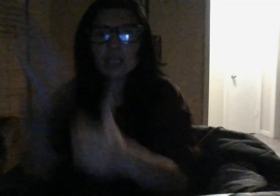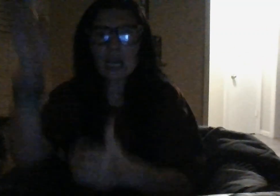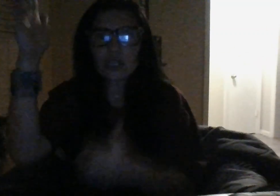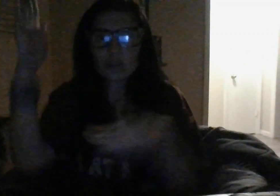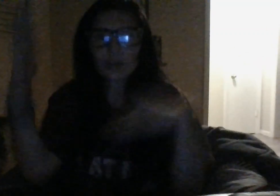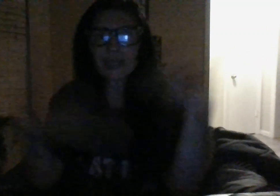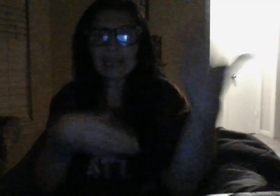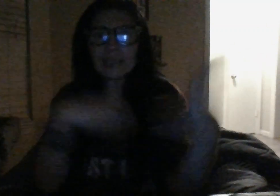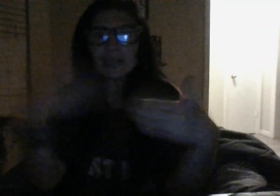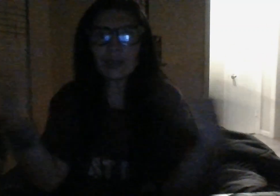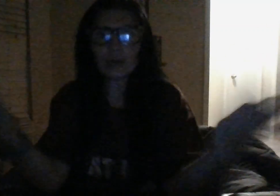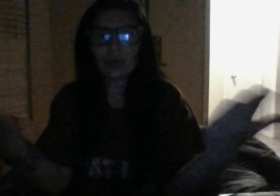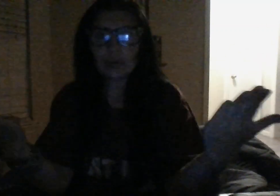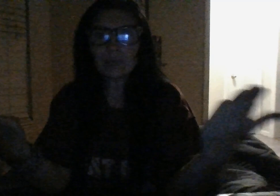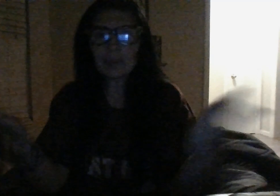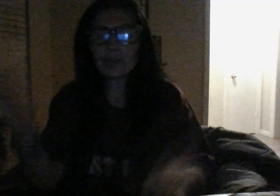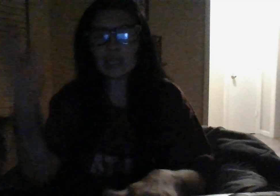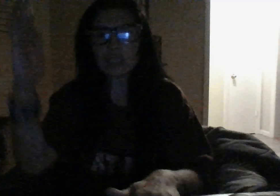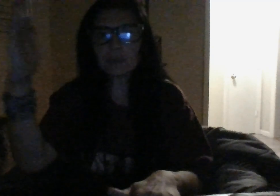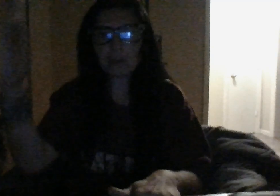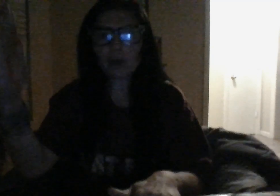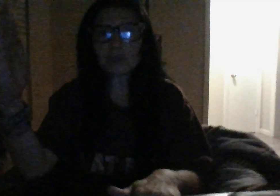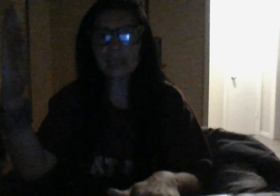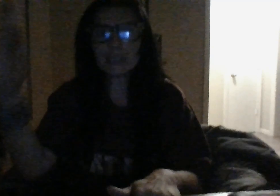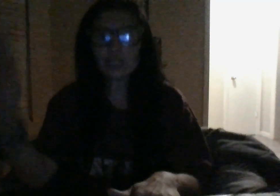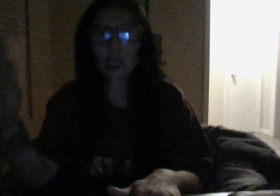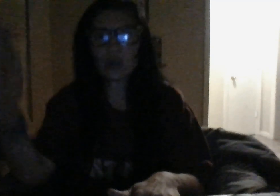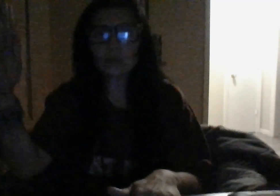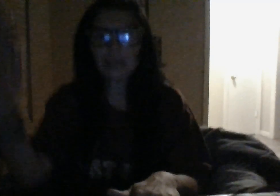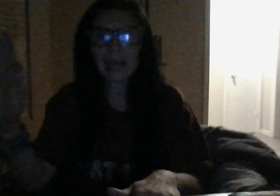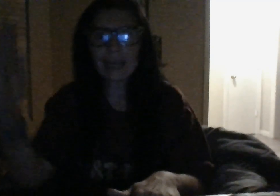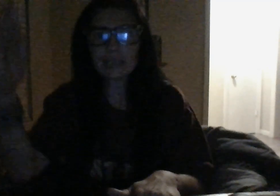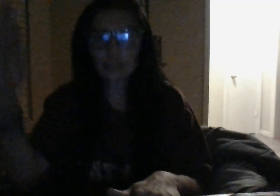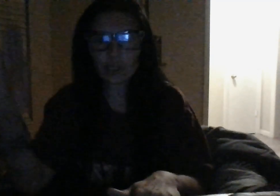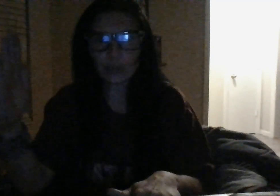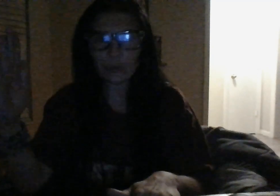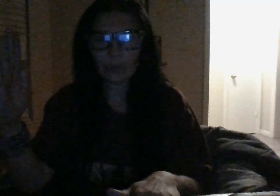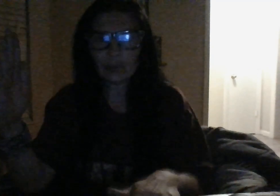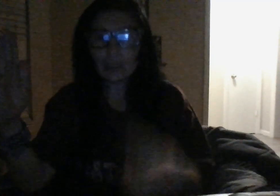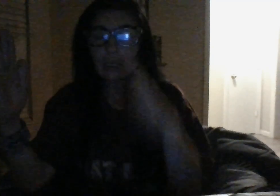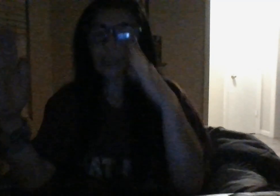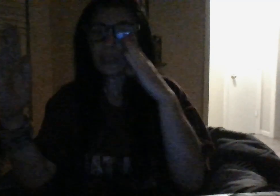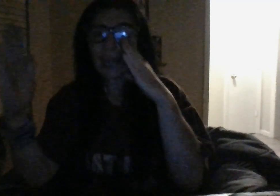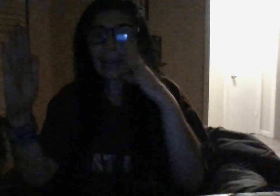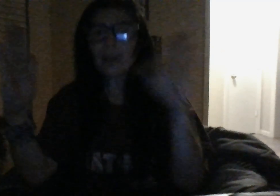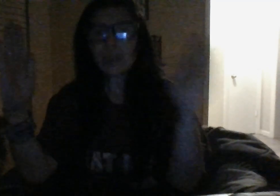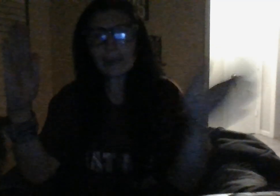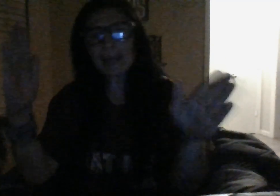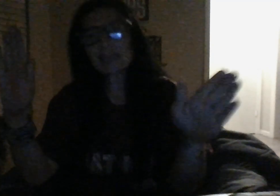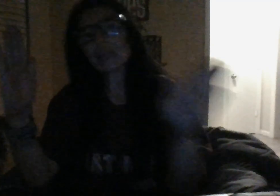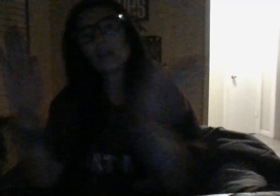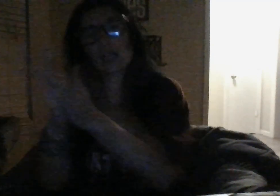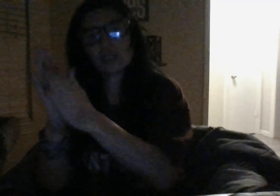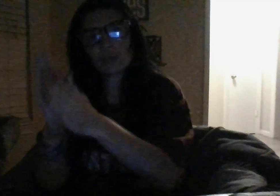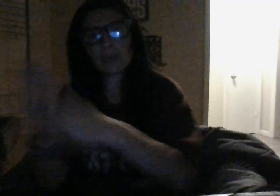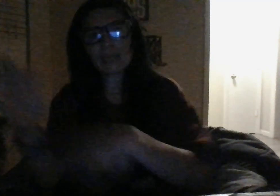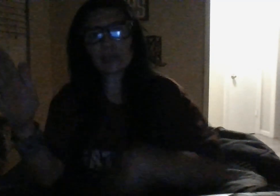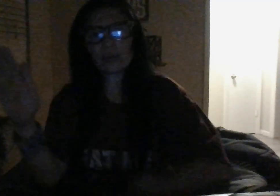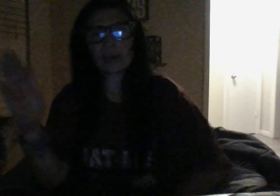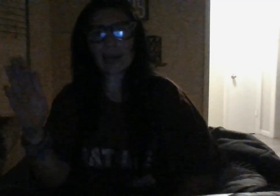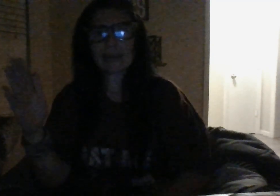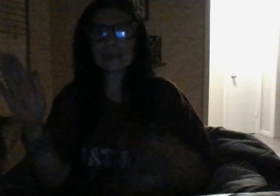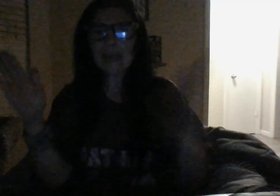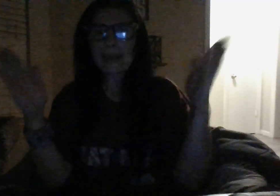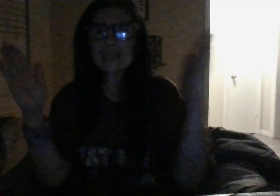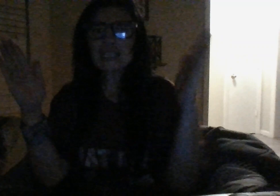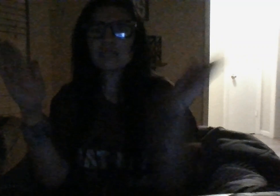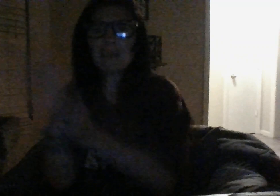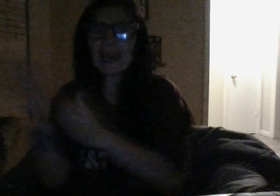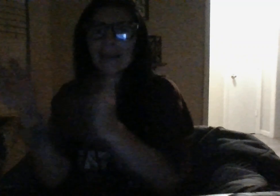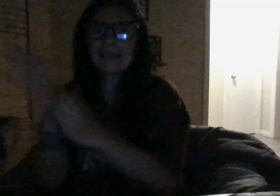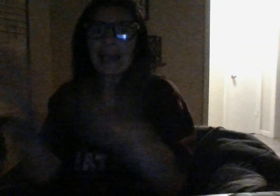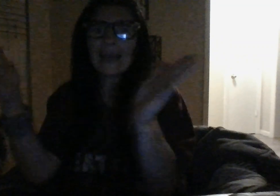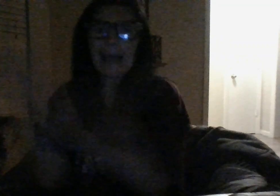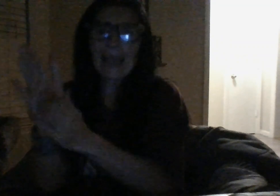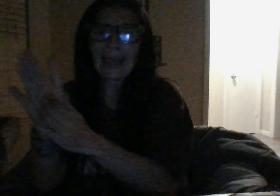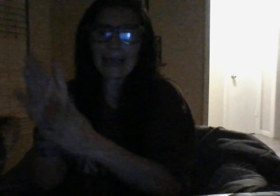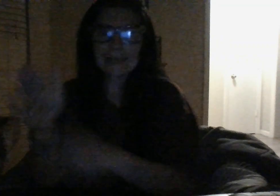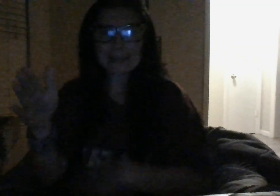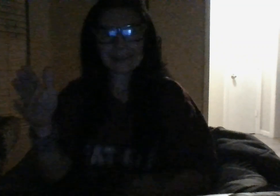the logical thing to do but this person chose not to so now they're about to get a lawsuit placed on their ass smack that ass